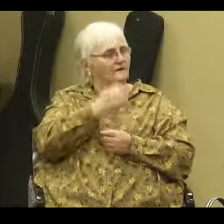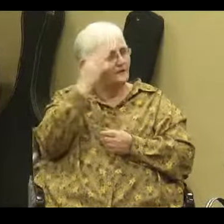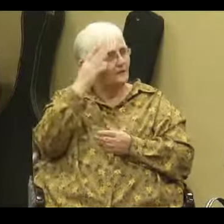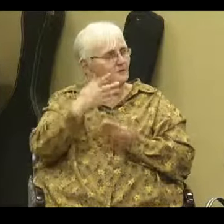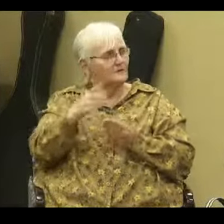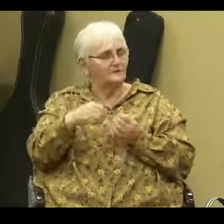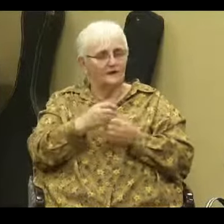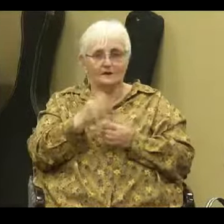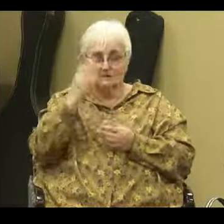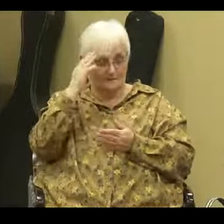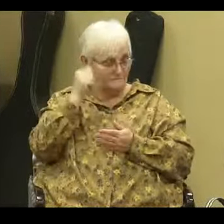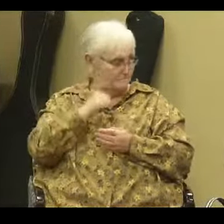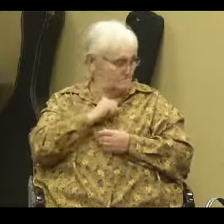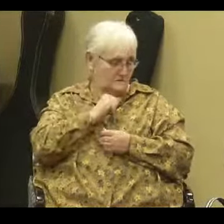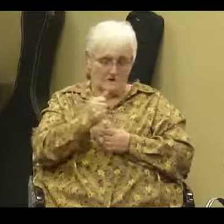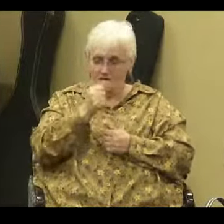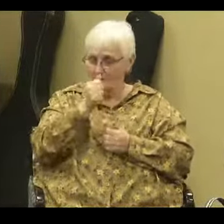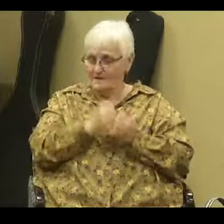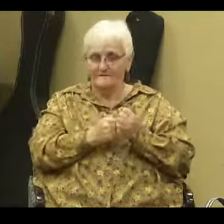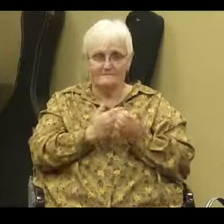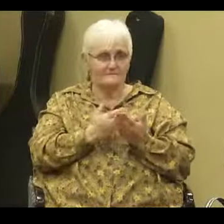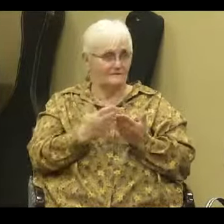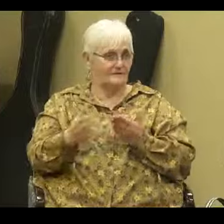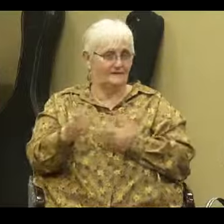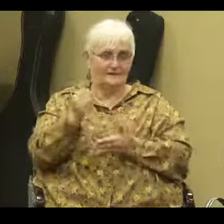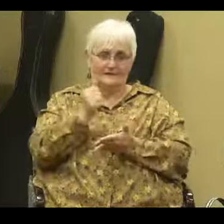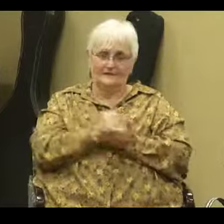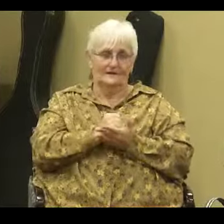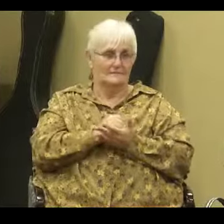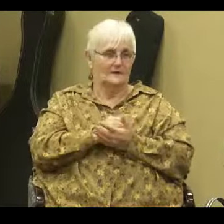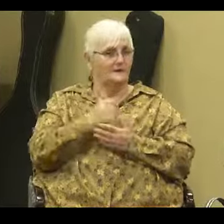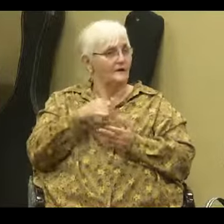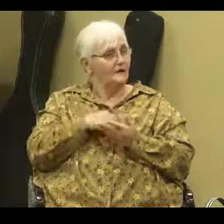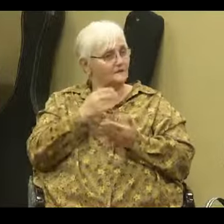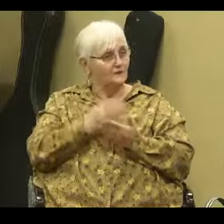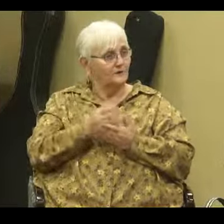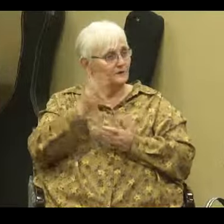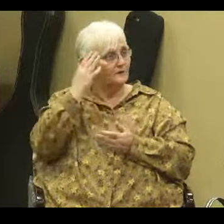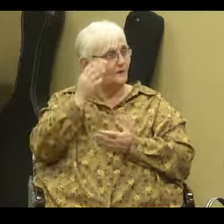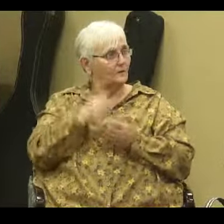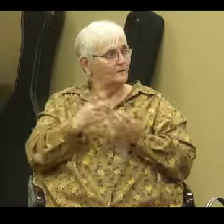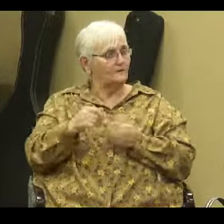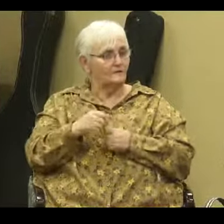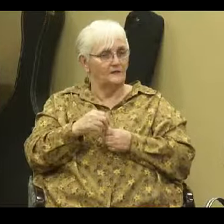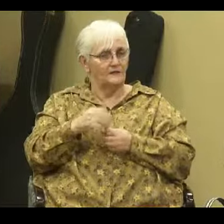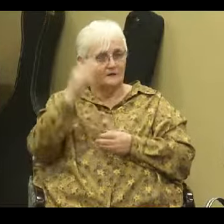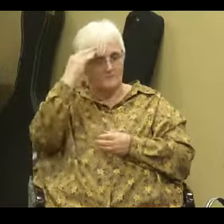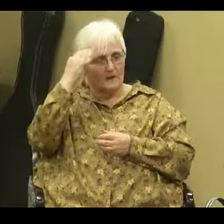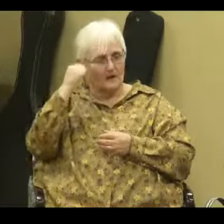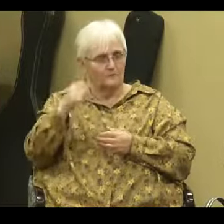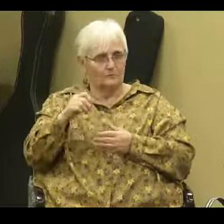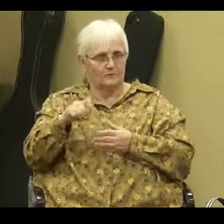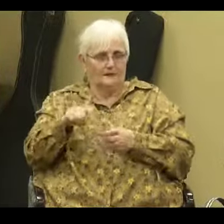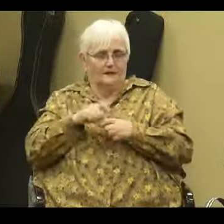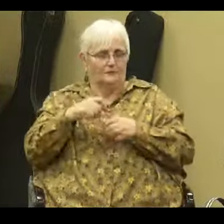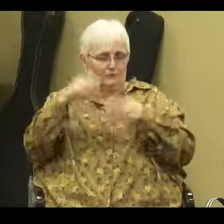everything. Amen. It's good that I don't know anything because then my mind would short circuit like I was talking about earlier.